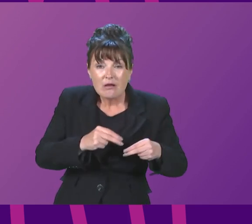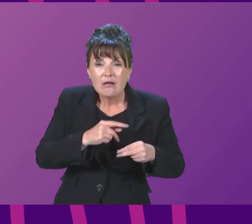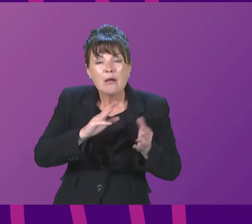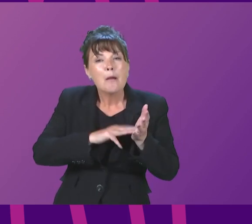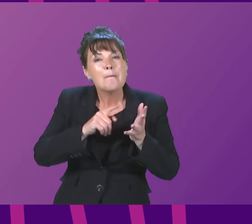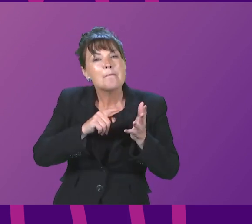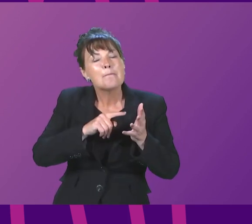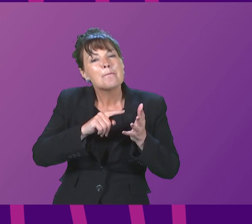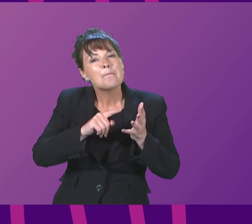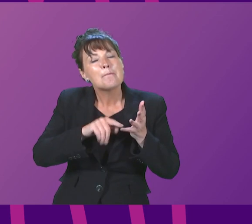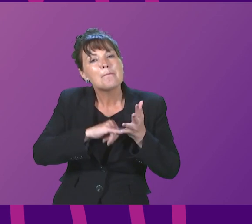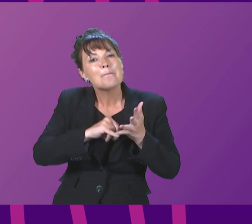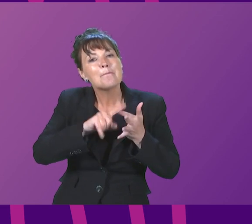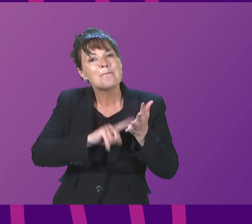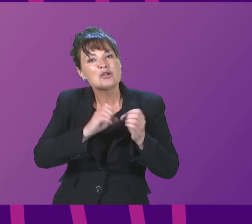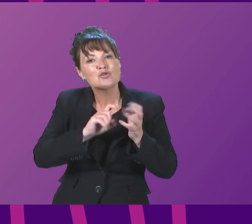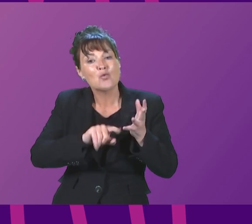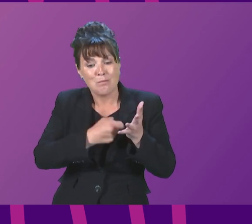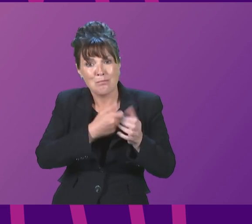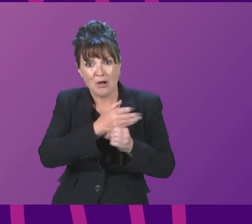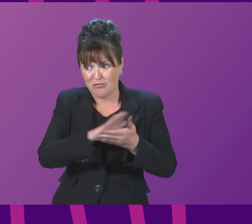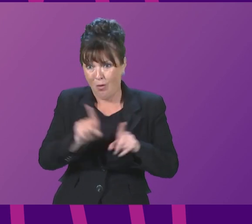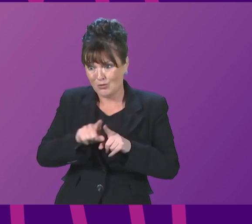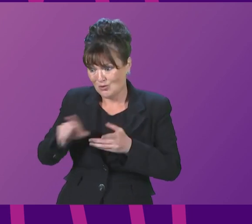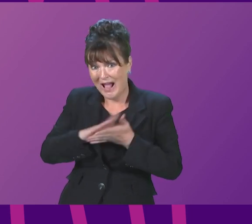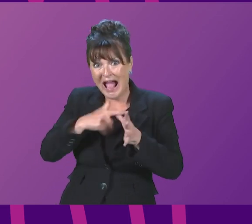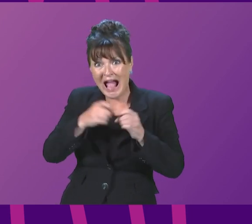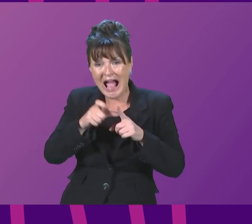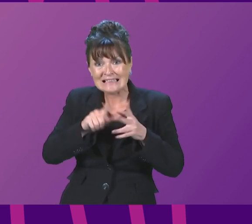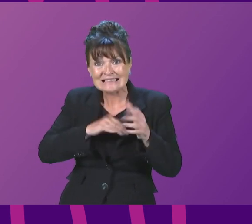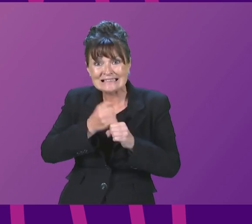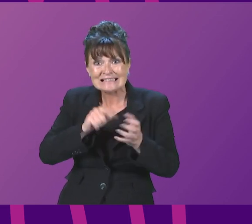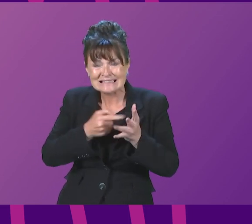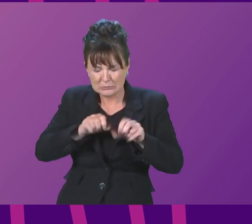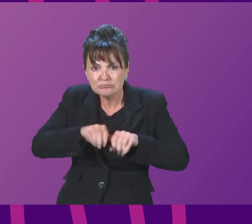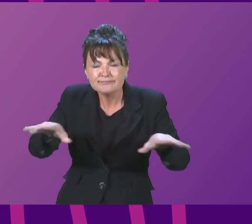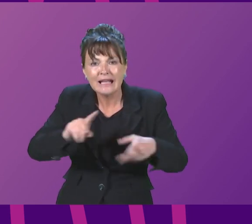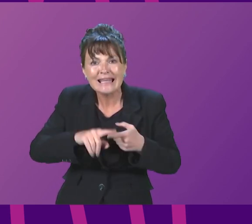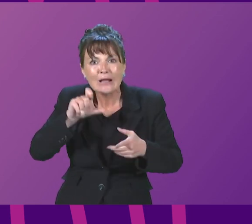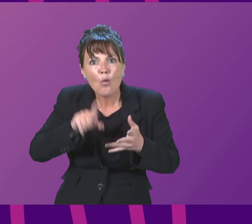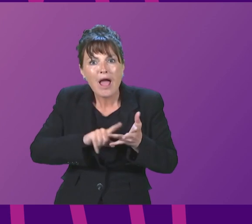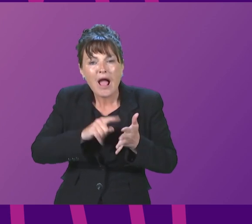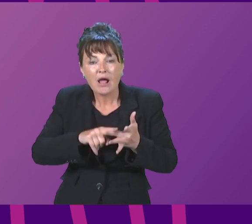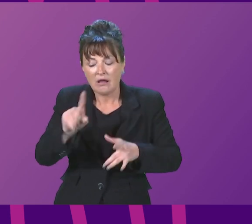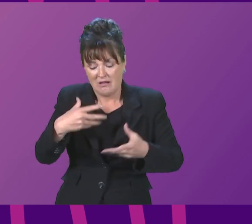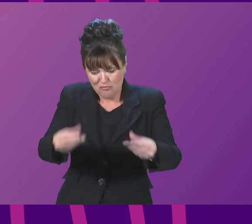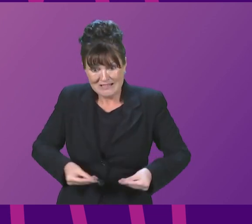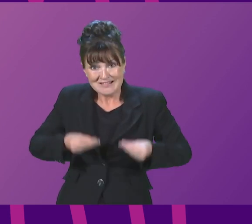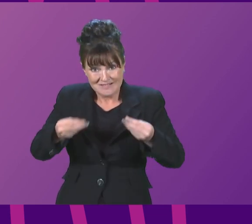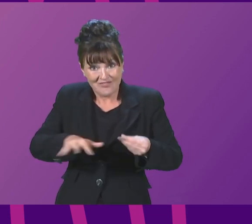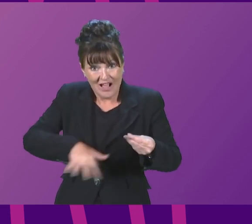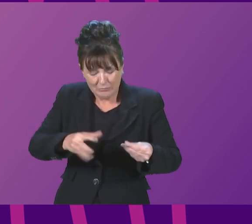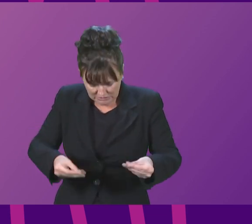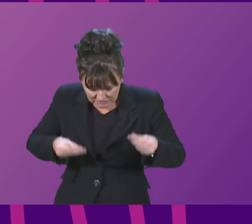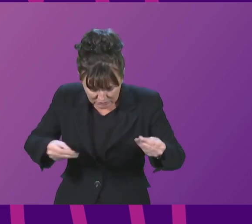Martin Whitfield raised concerns about the outbreaks in Haddington. In the guidance notes they received, families were told that under the Public Health Act they were